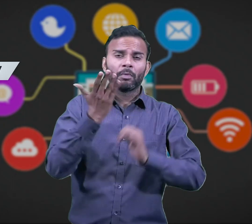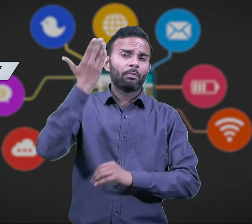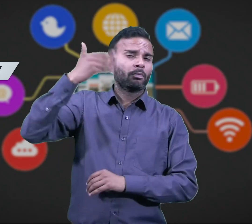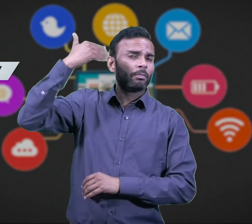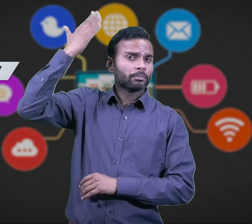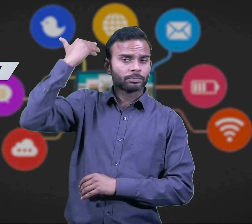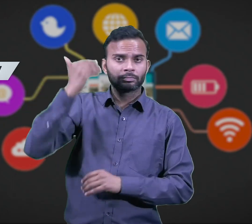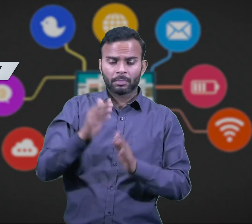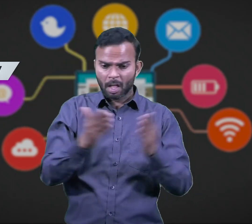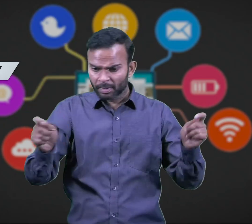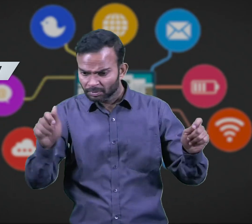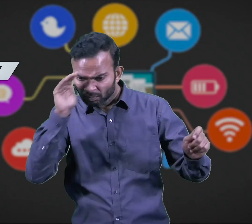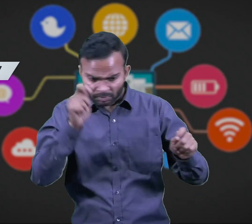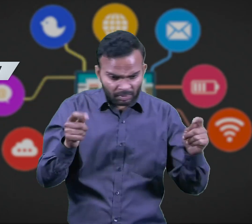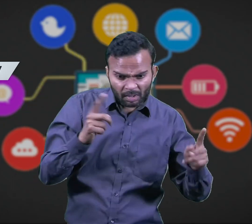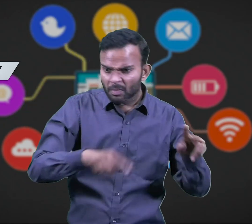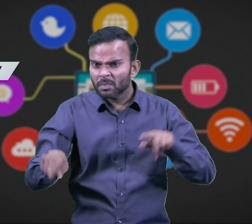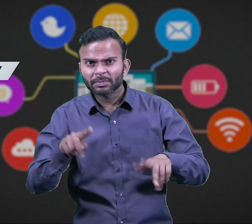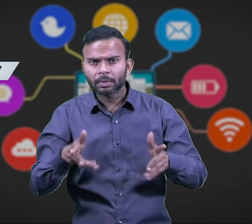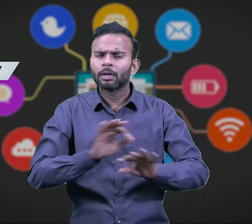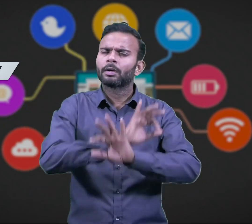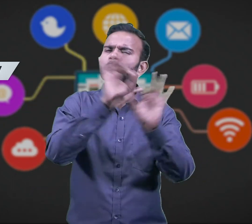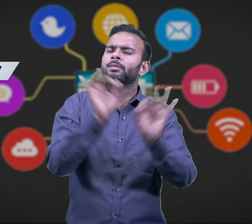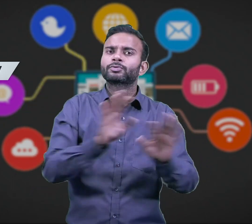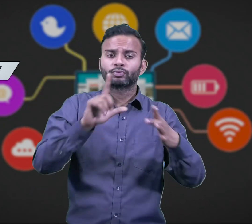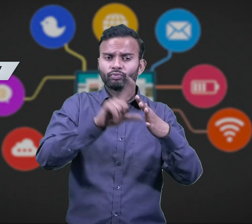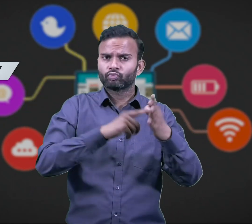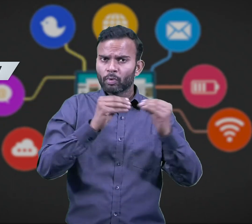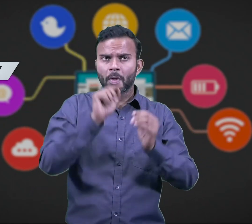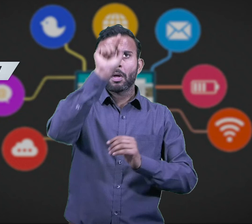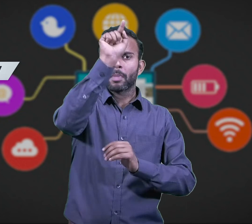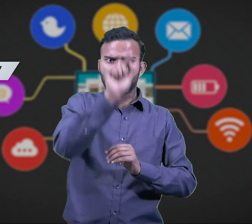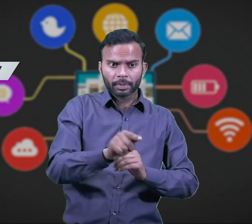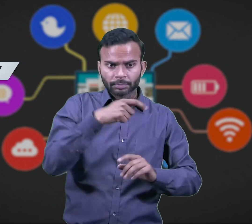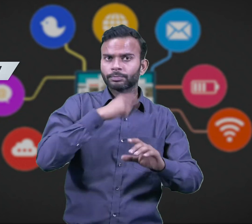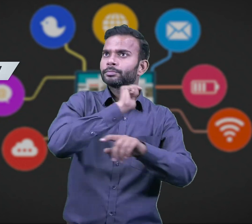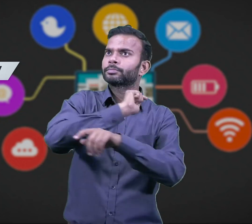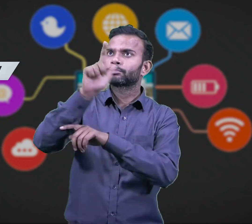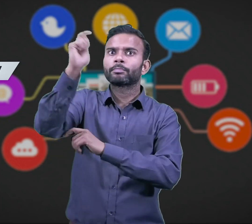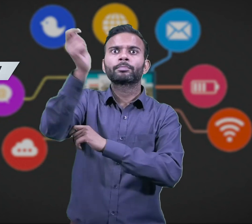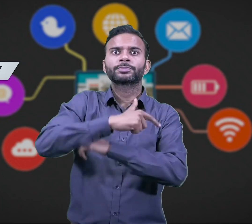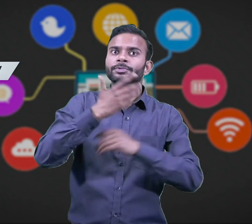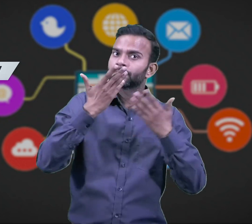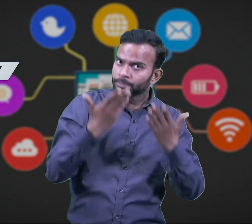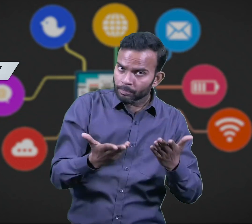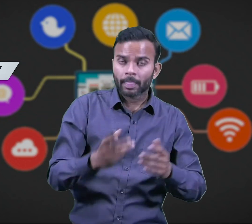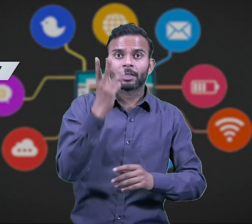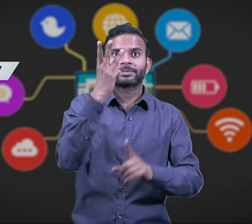your resume. In earlier times, one need to search the vacancies over the newspaper. But,